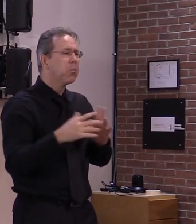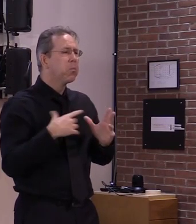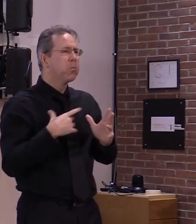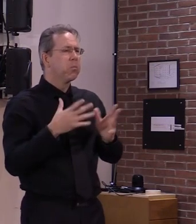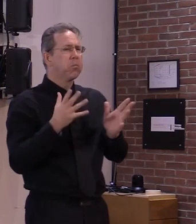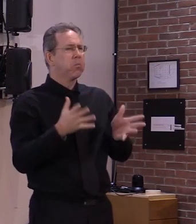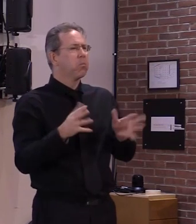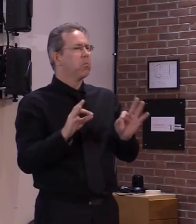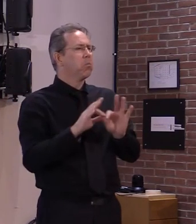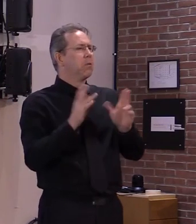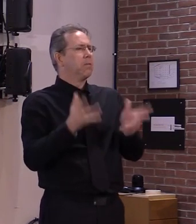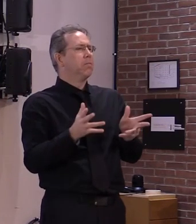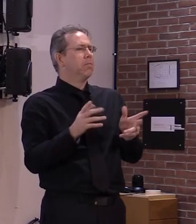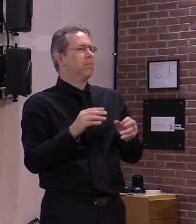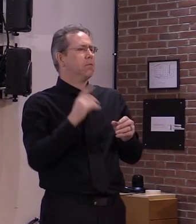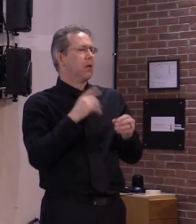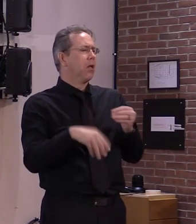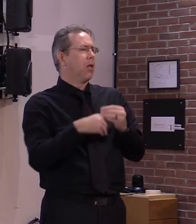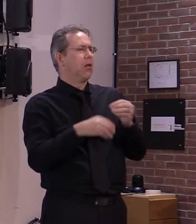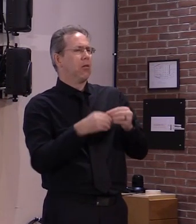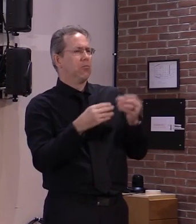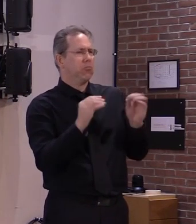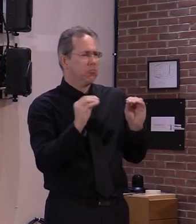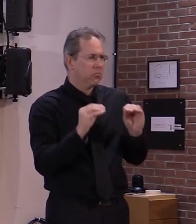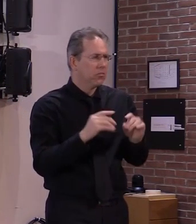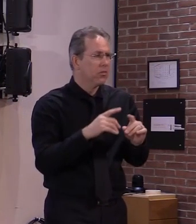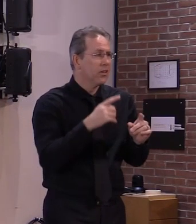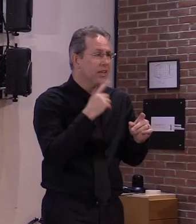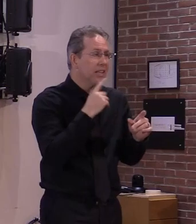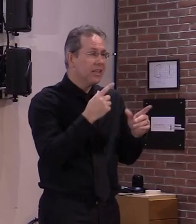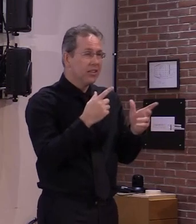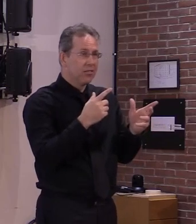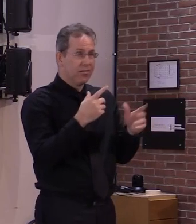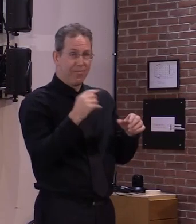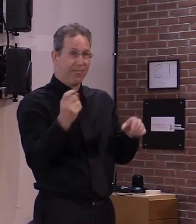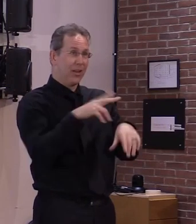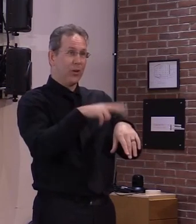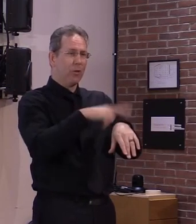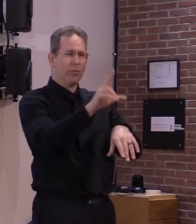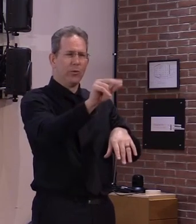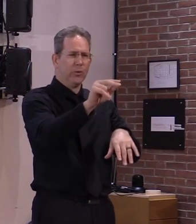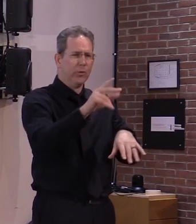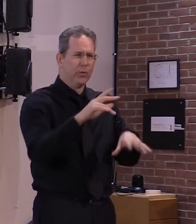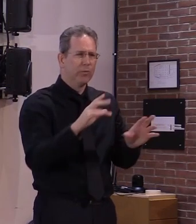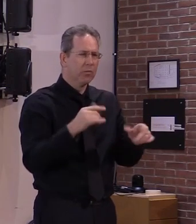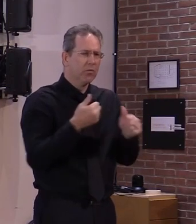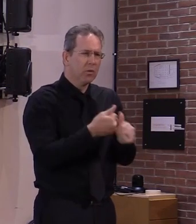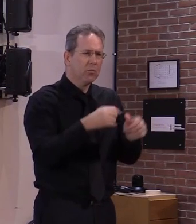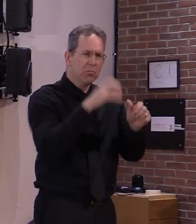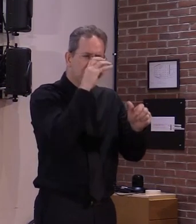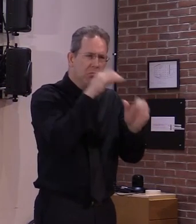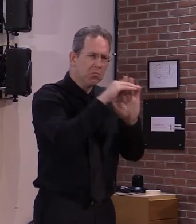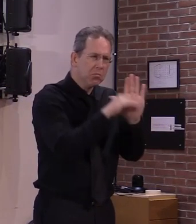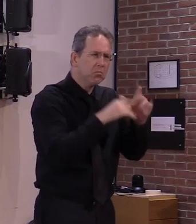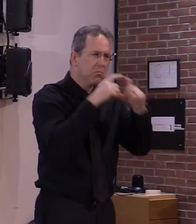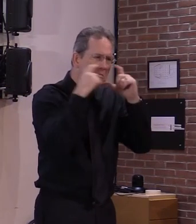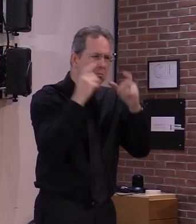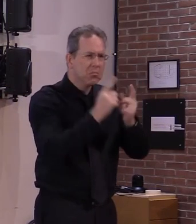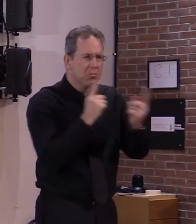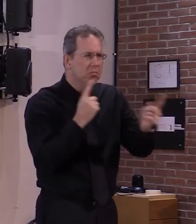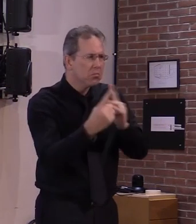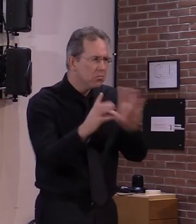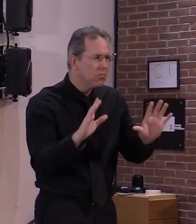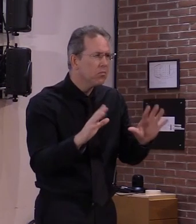be back to normal i can guarantee that and the the more that we can adhere to the guidance now